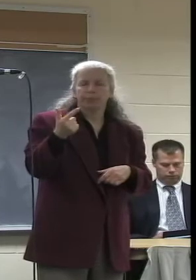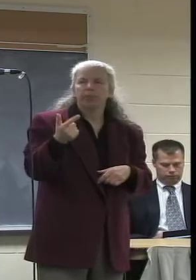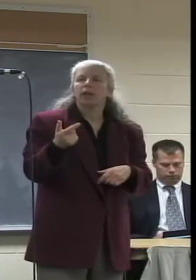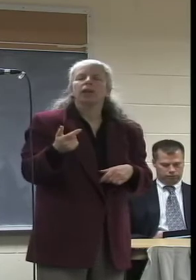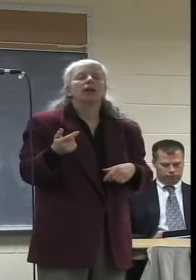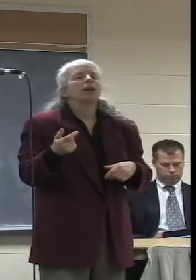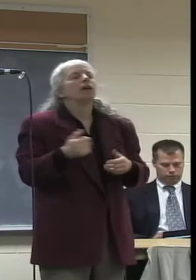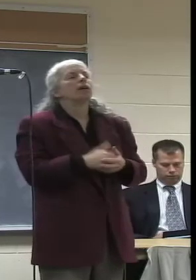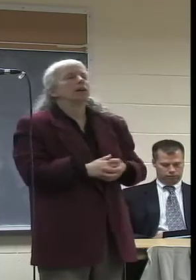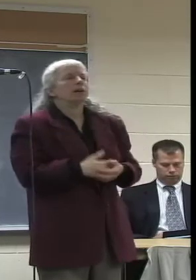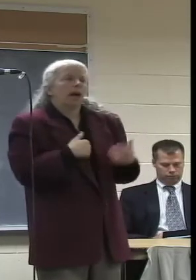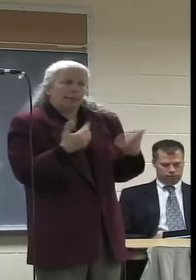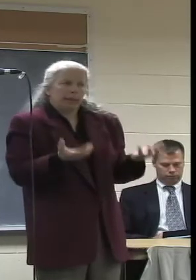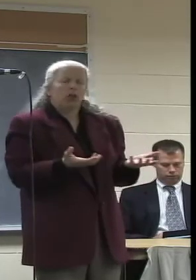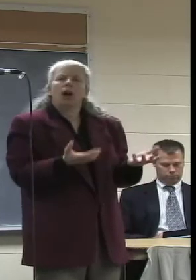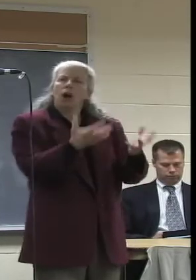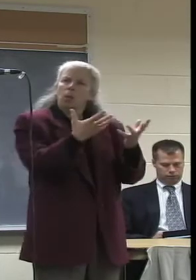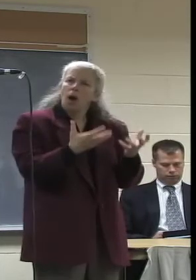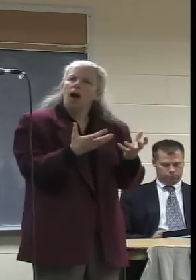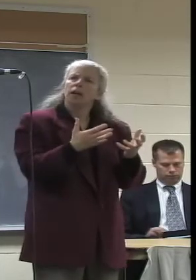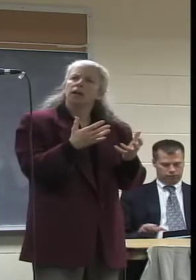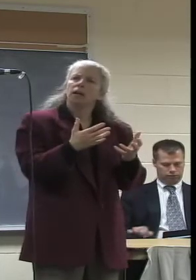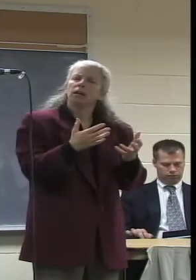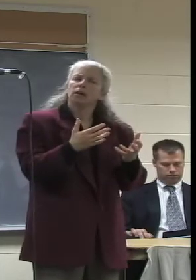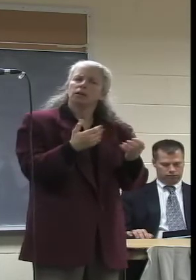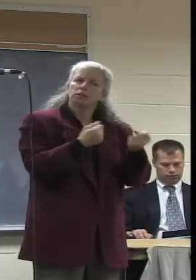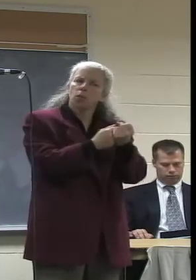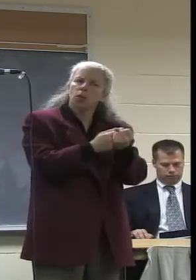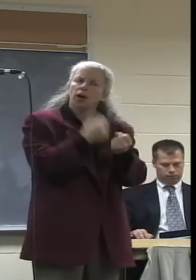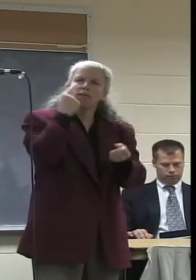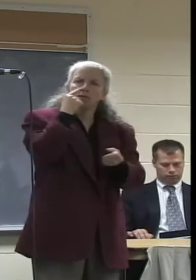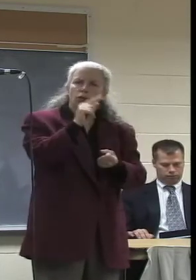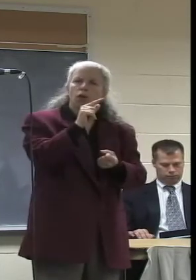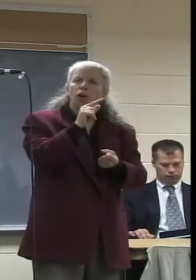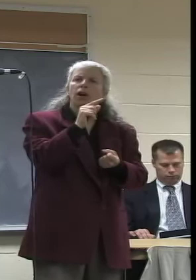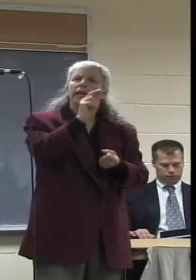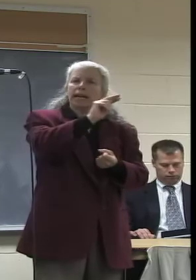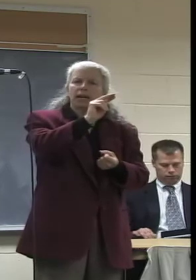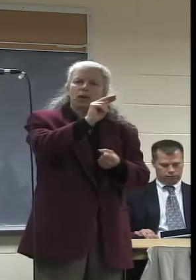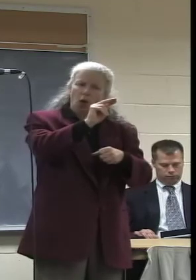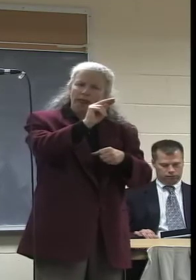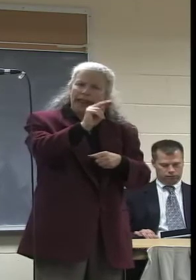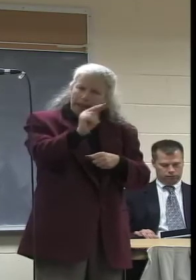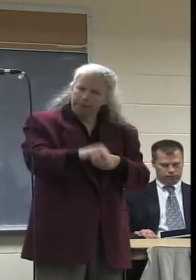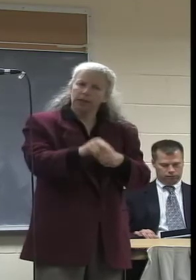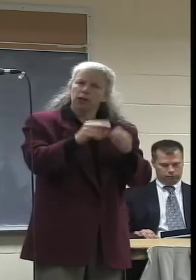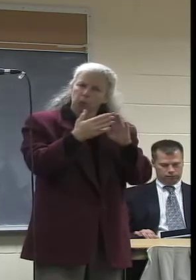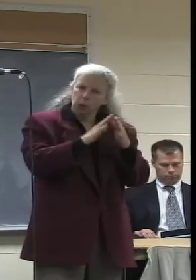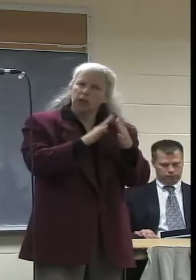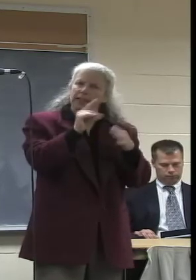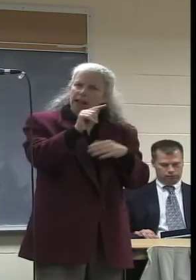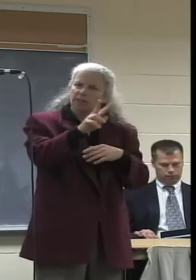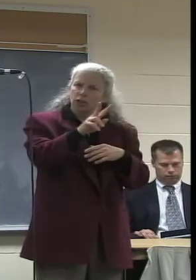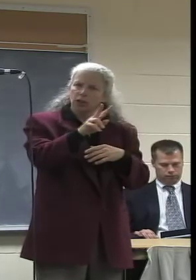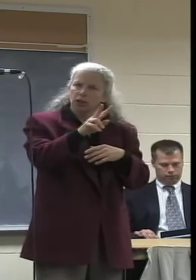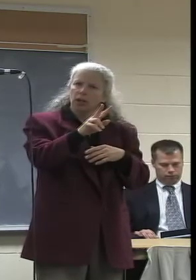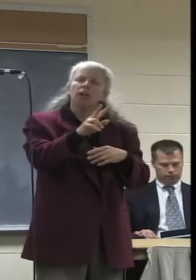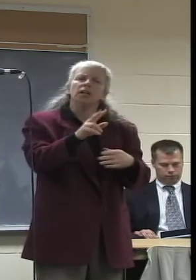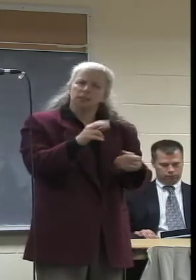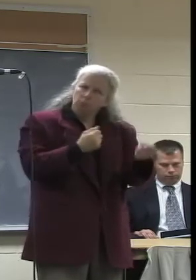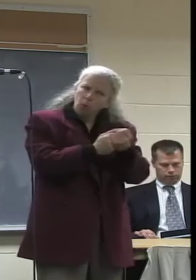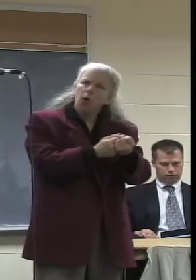and the city of Northampton to support Northampton community television to the fullest extent financially possible. To provide